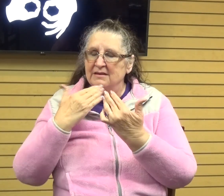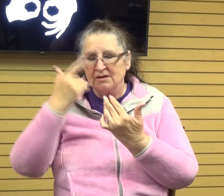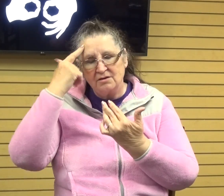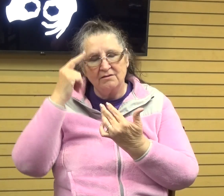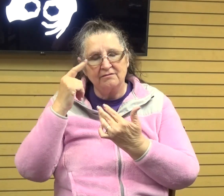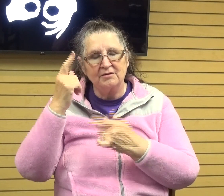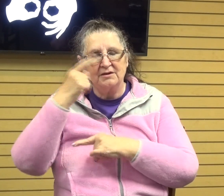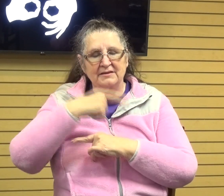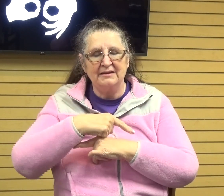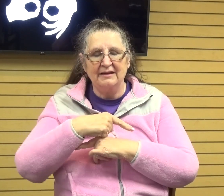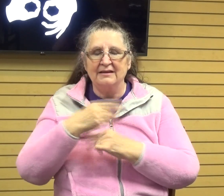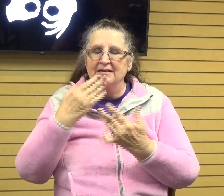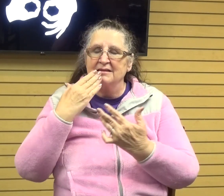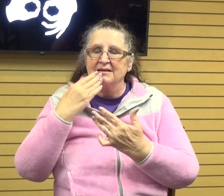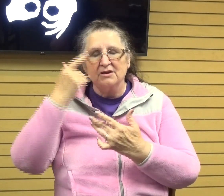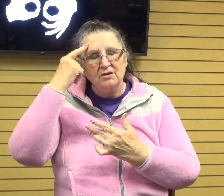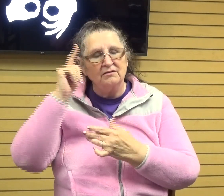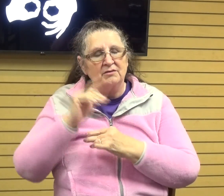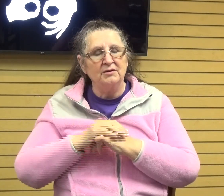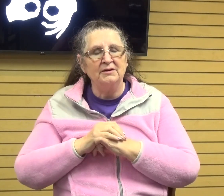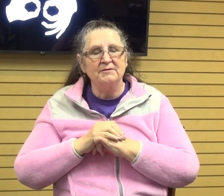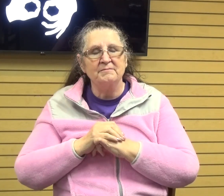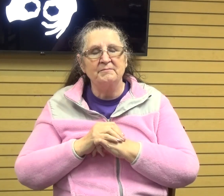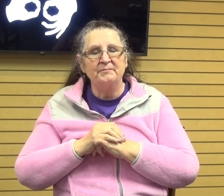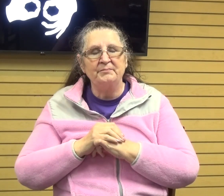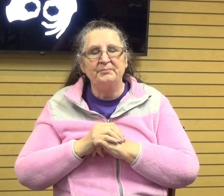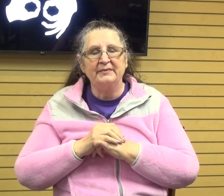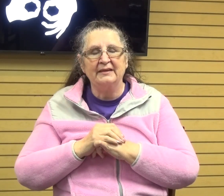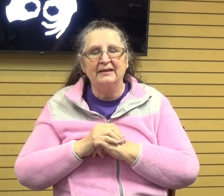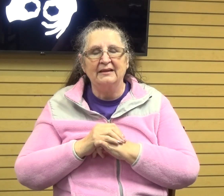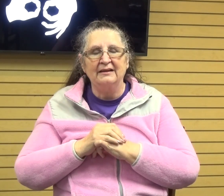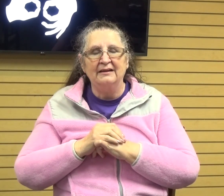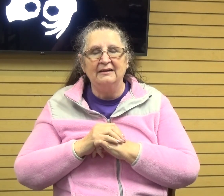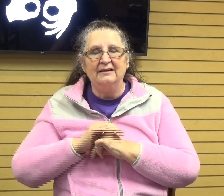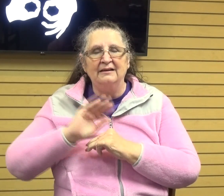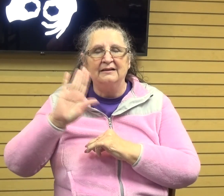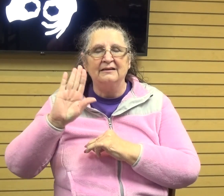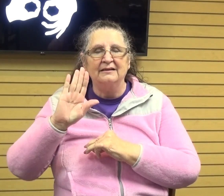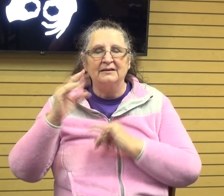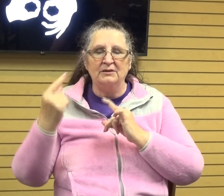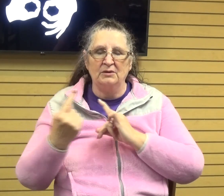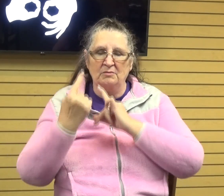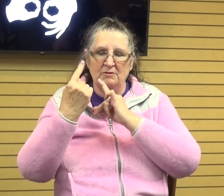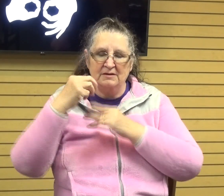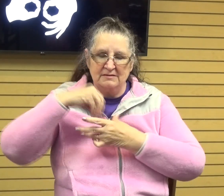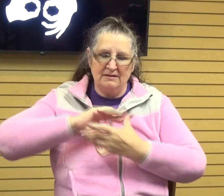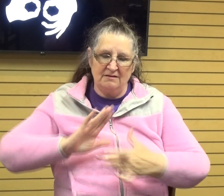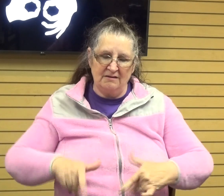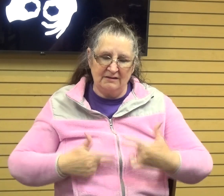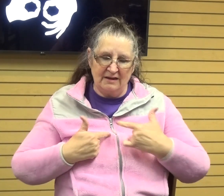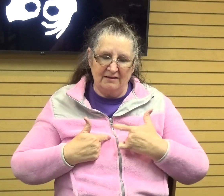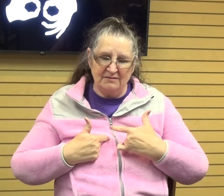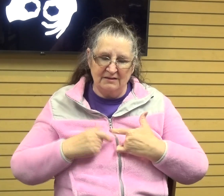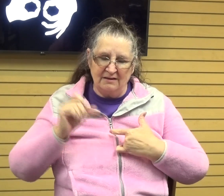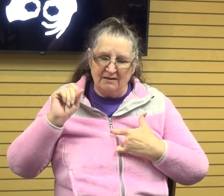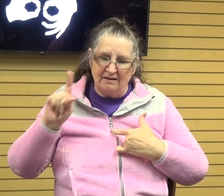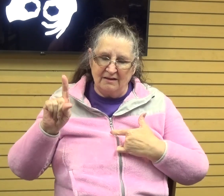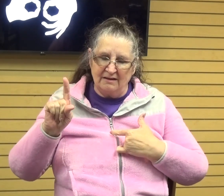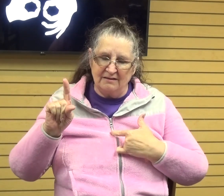day. We thank you for just your ever presence in our lives, Lord. I ask that you would just bless